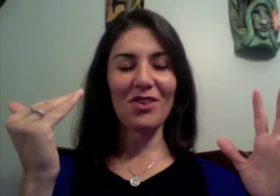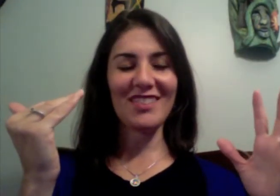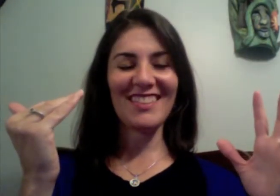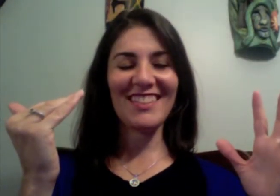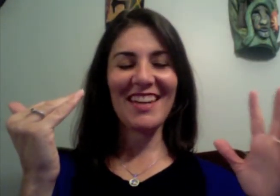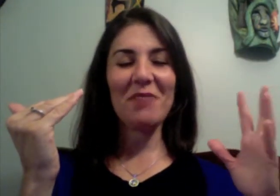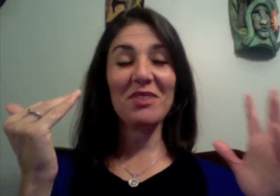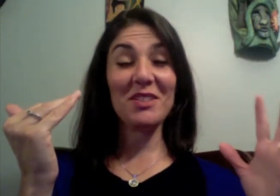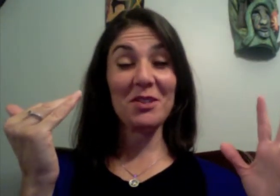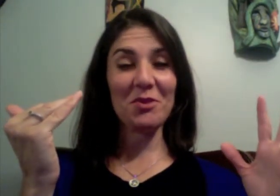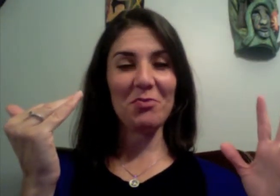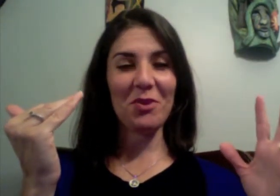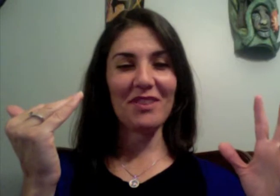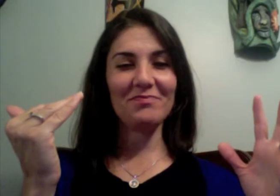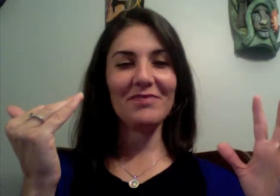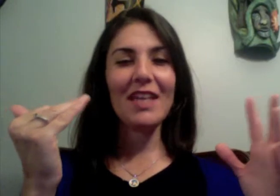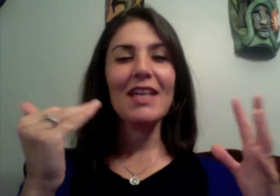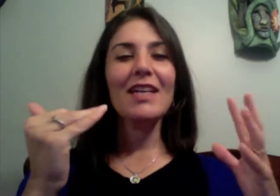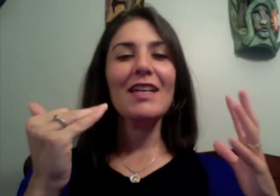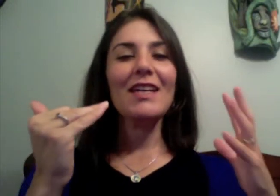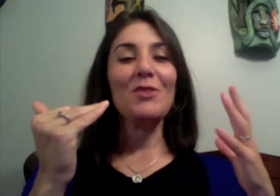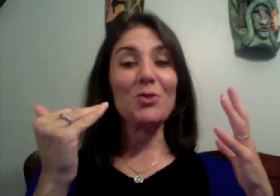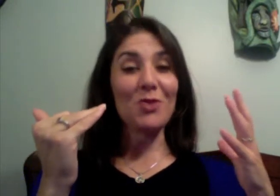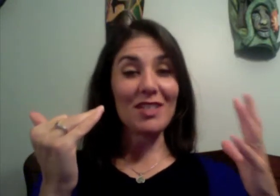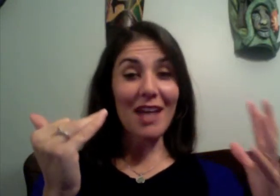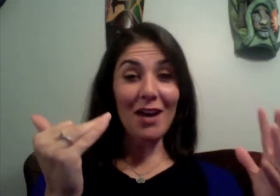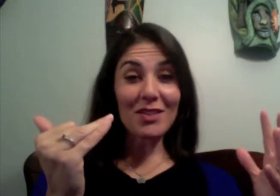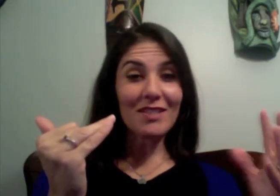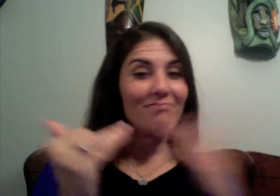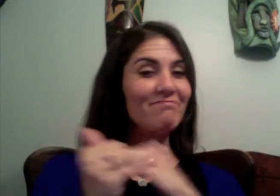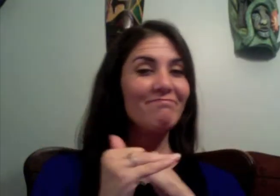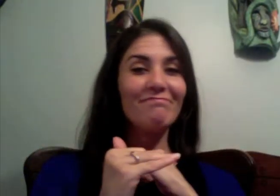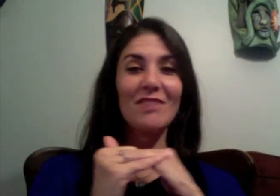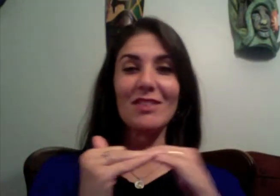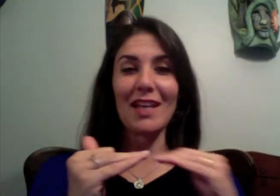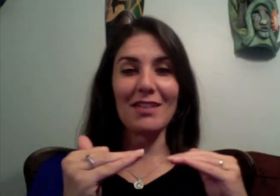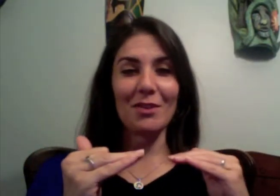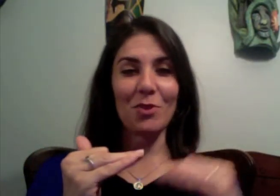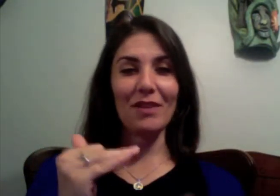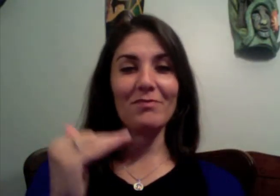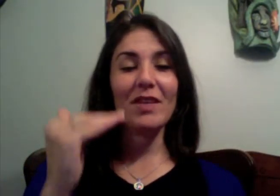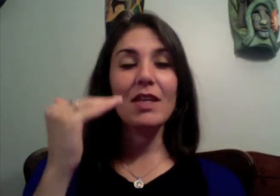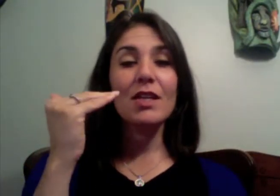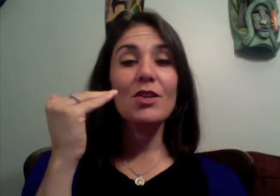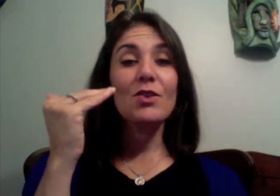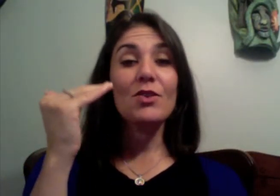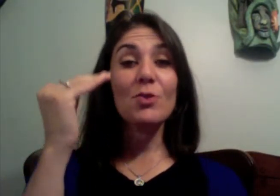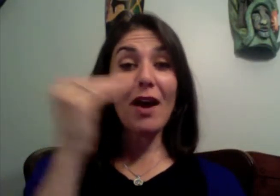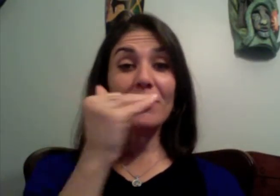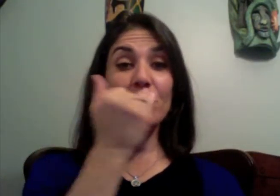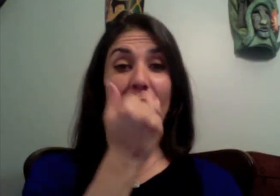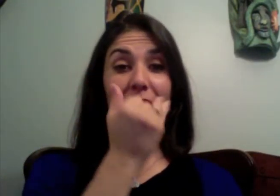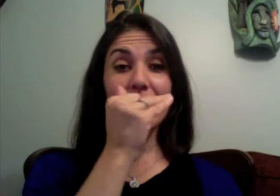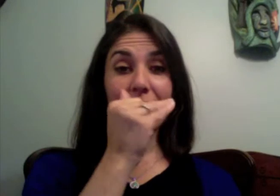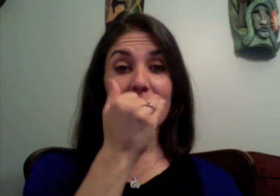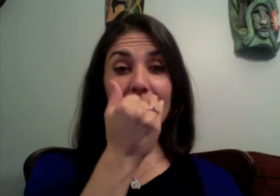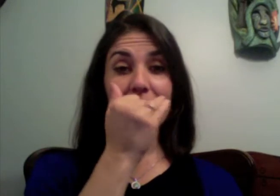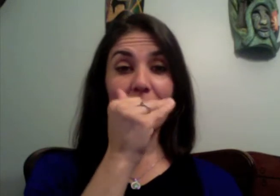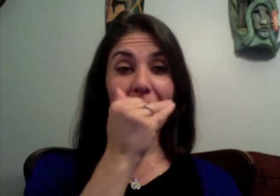able to deal with more if you're stressed out this is an excellent one so after you practice this back and